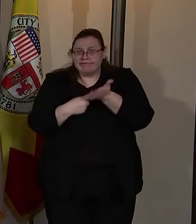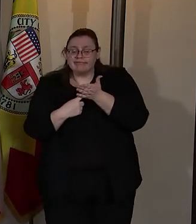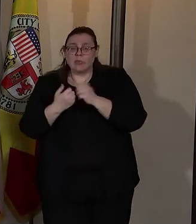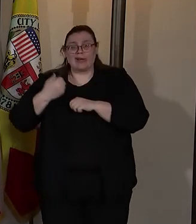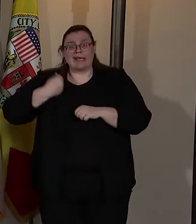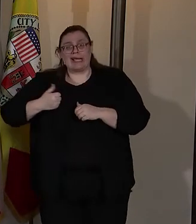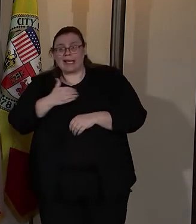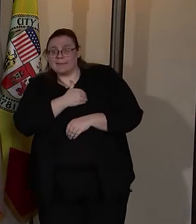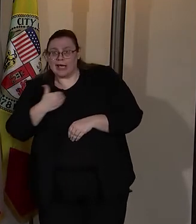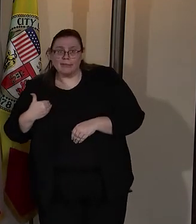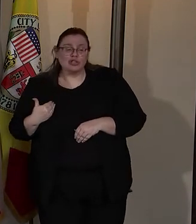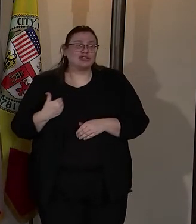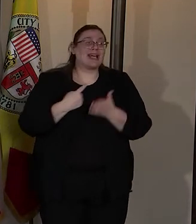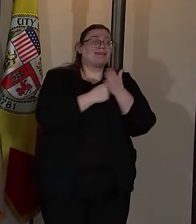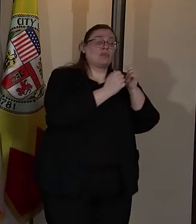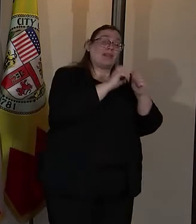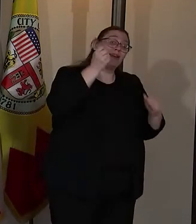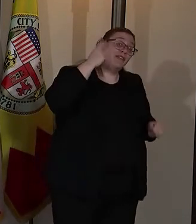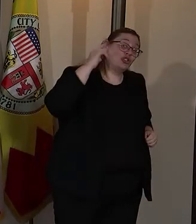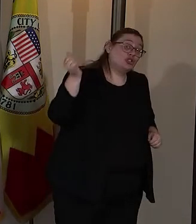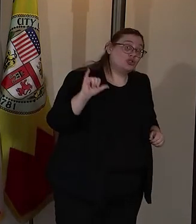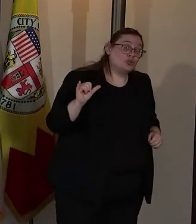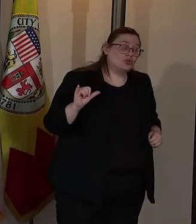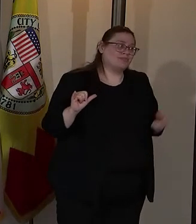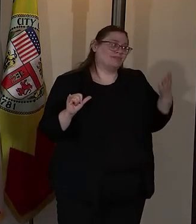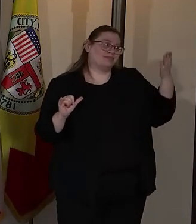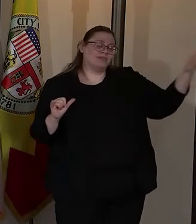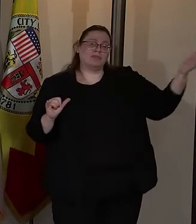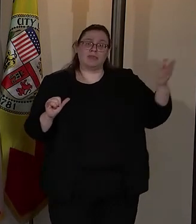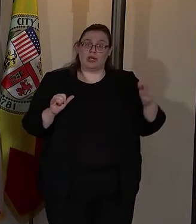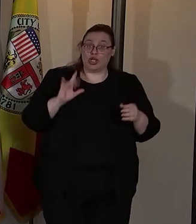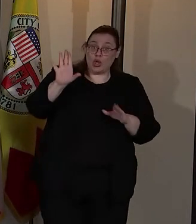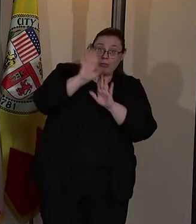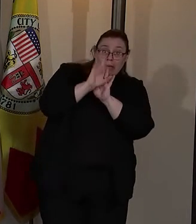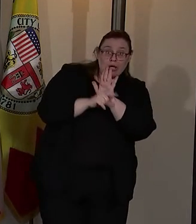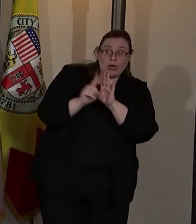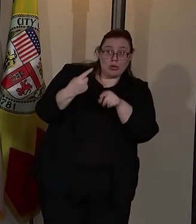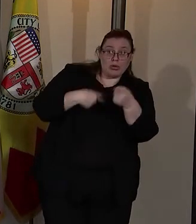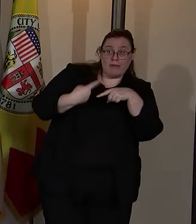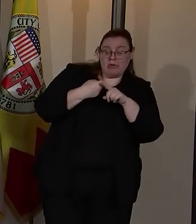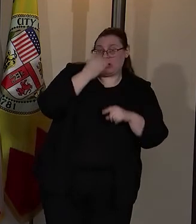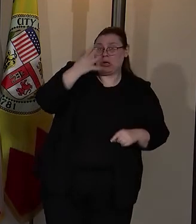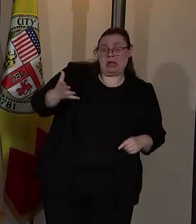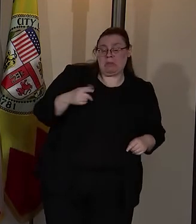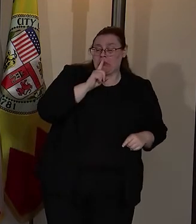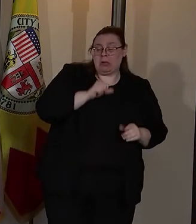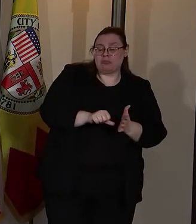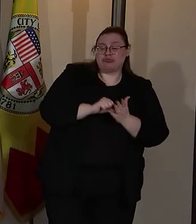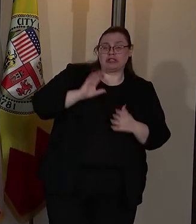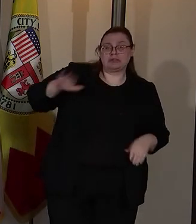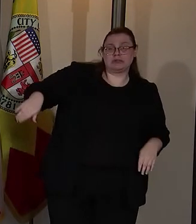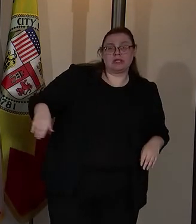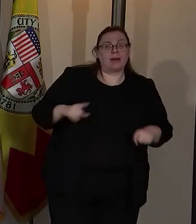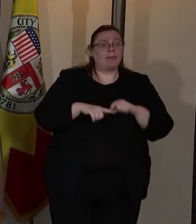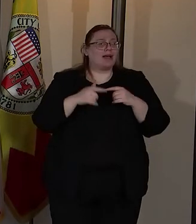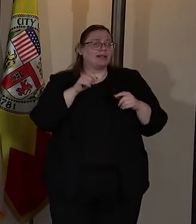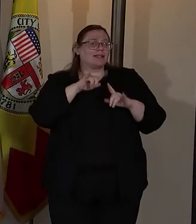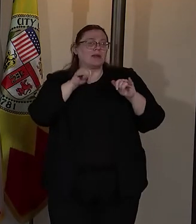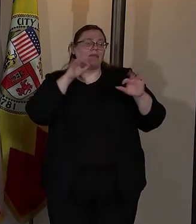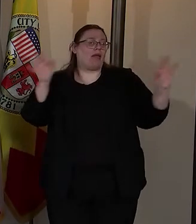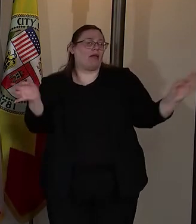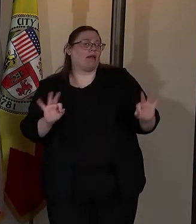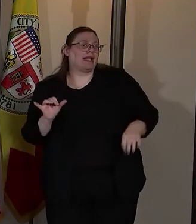gang members and with the governors. She's somebody who doesn't care where you come from and isn't impressed no matter what, but she's not going to dismiss you no matter what